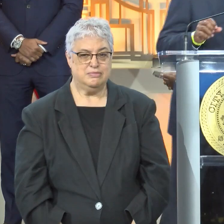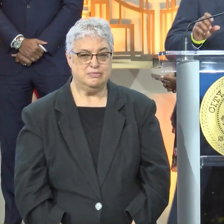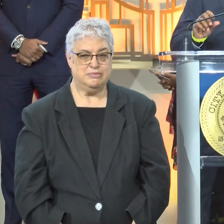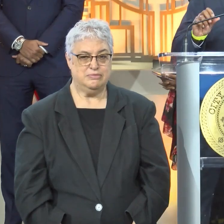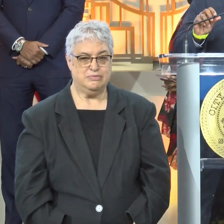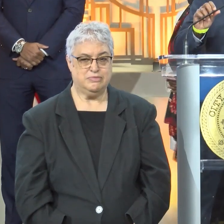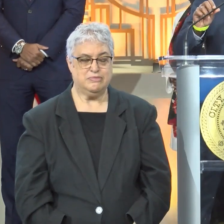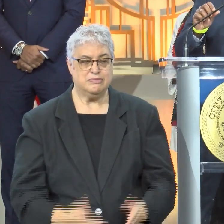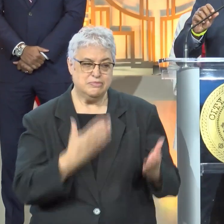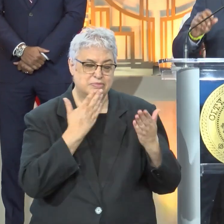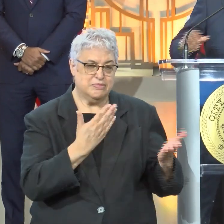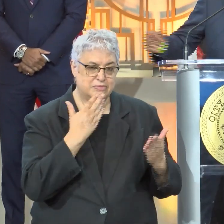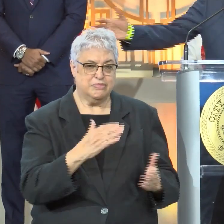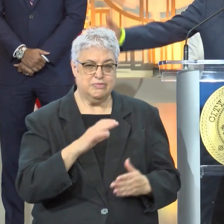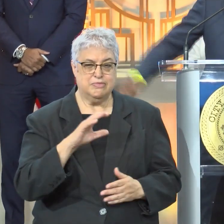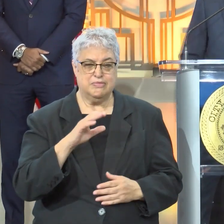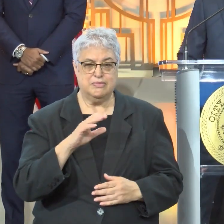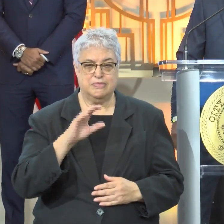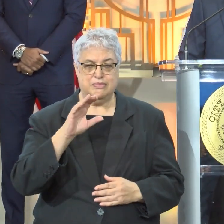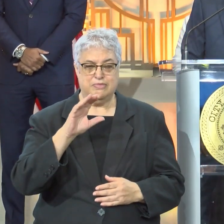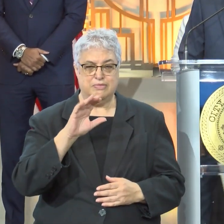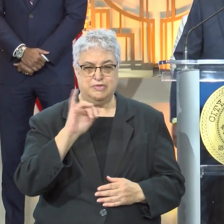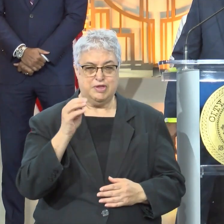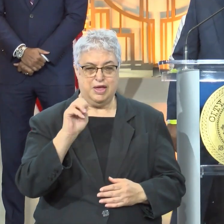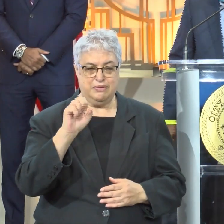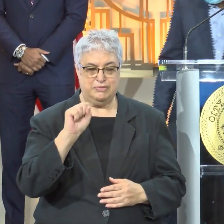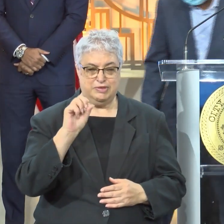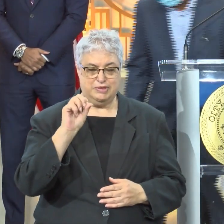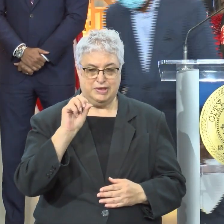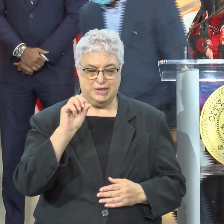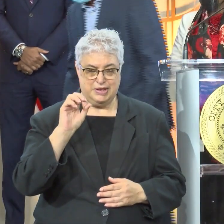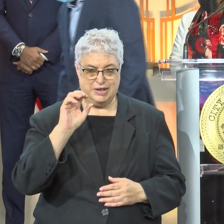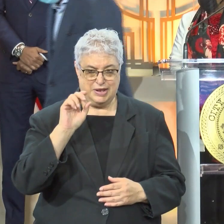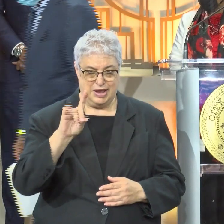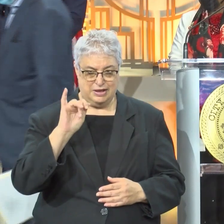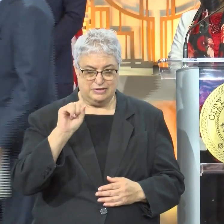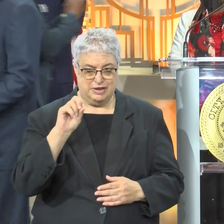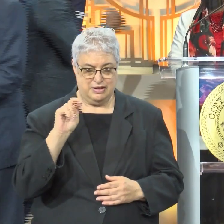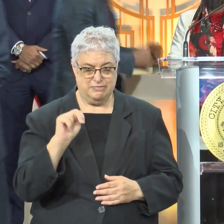Thanks, Congresswoman. and Bishop James Dixon, representing the NAACP. Thank